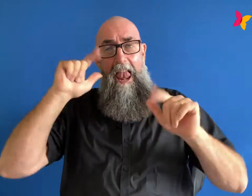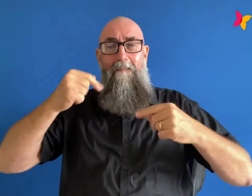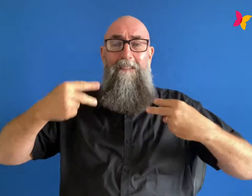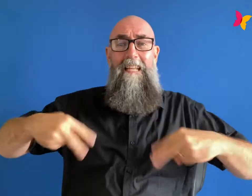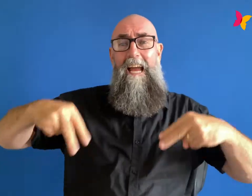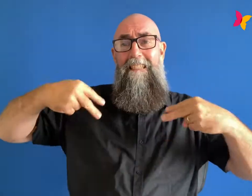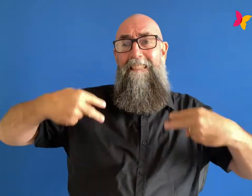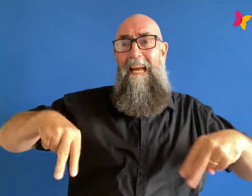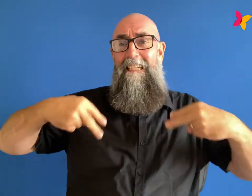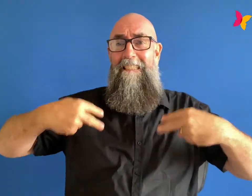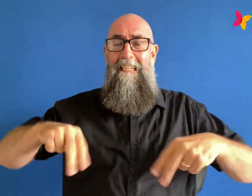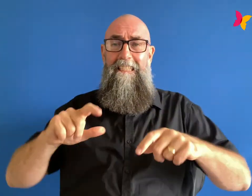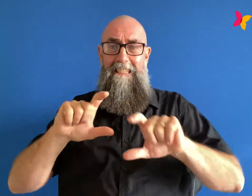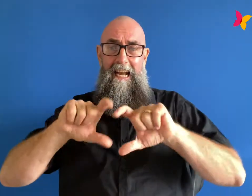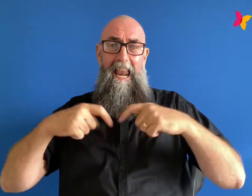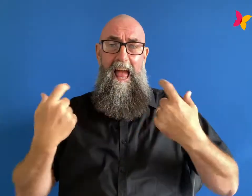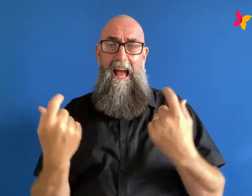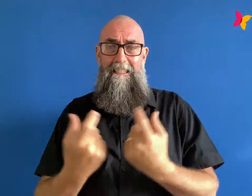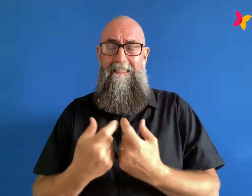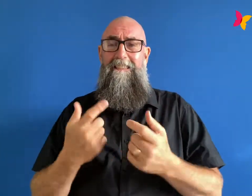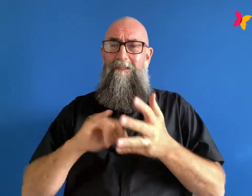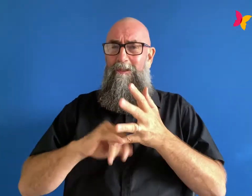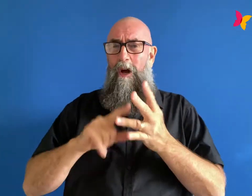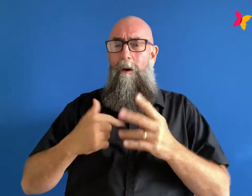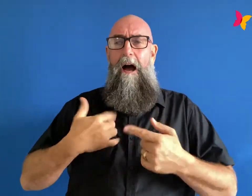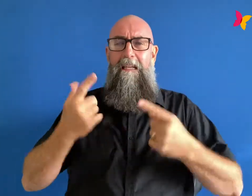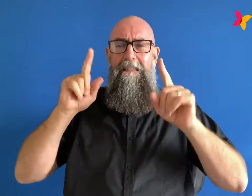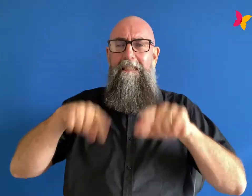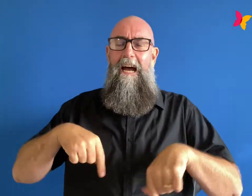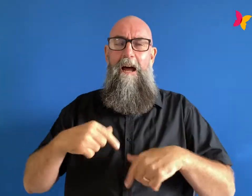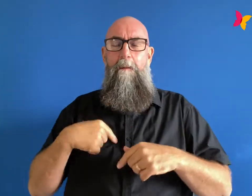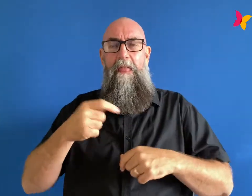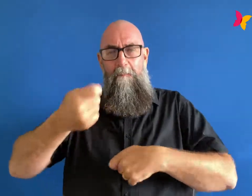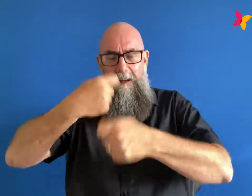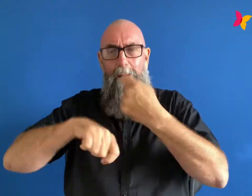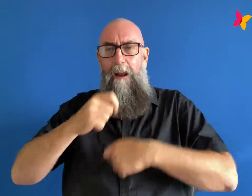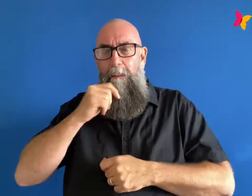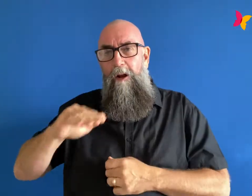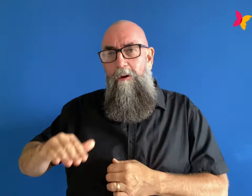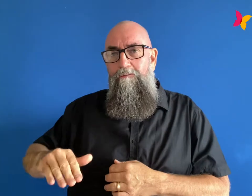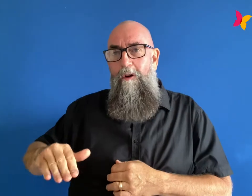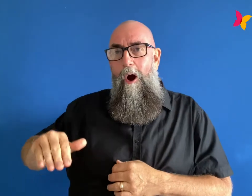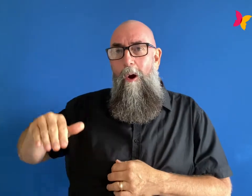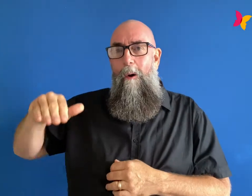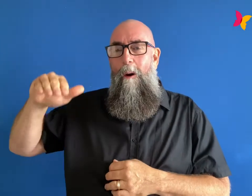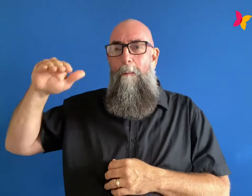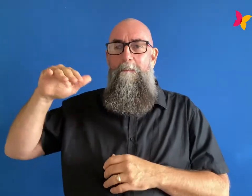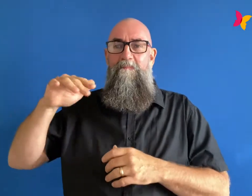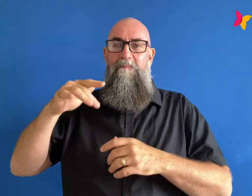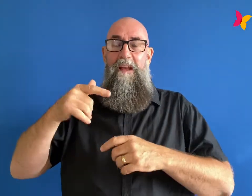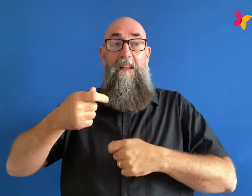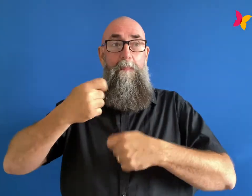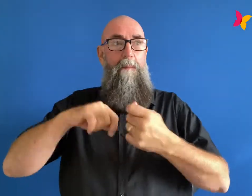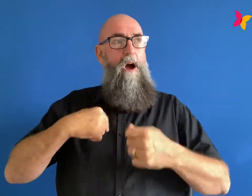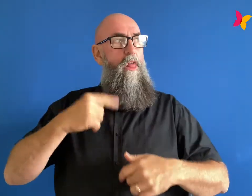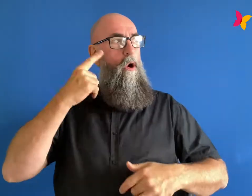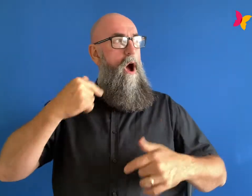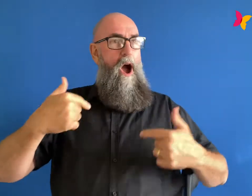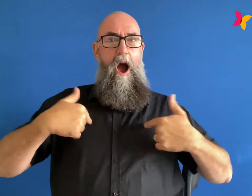through stages where i stopped lacking it but then seeing as i grew up doing it it really felt like this is me this is what i'm gonna do